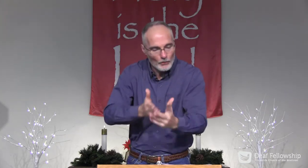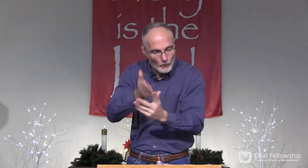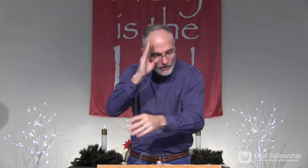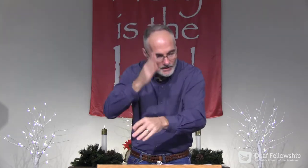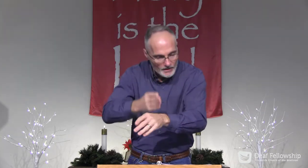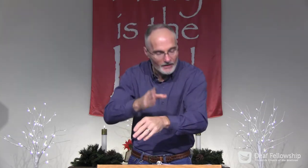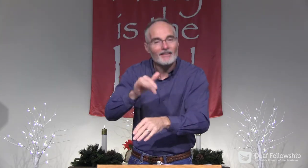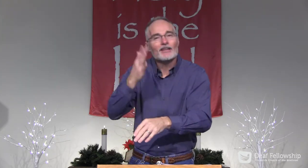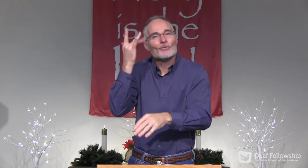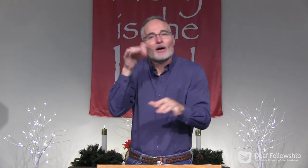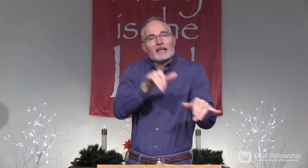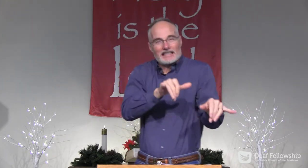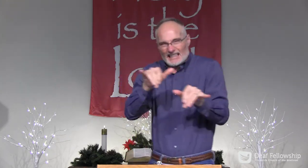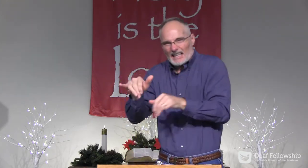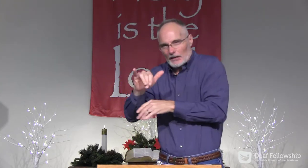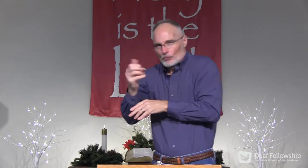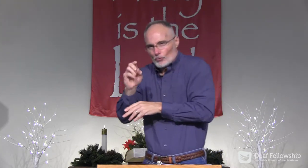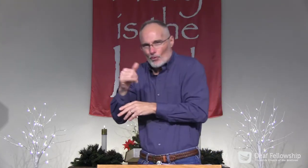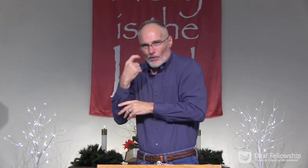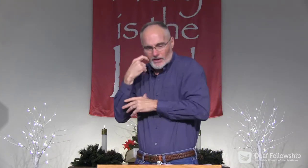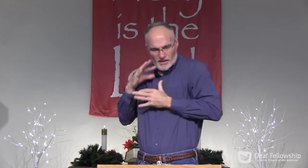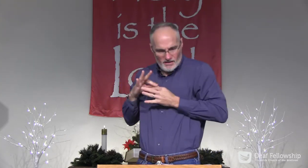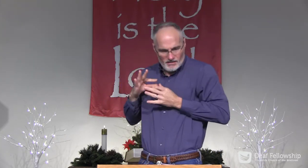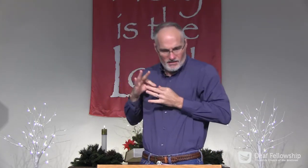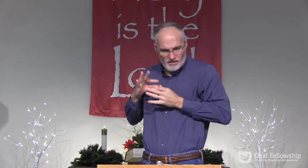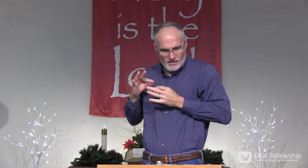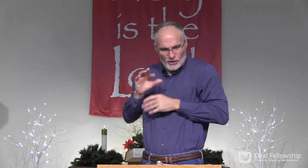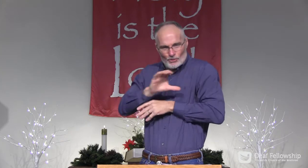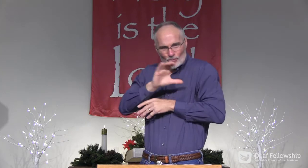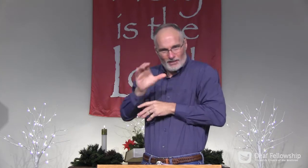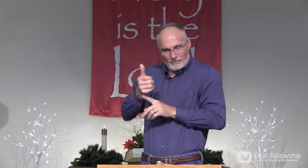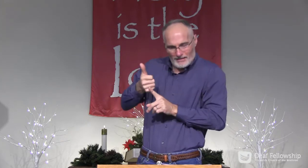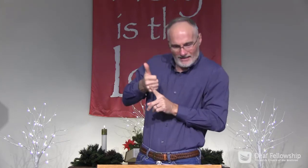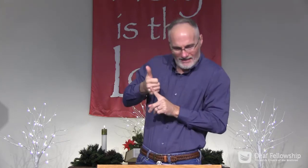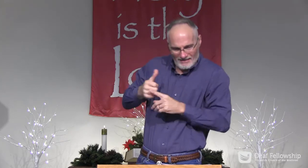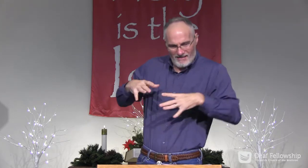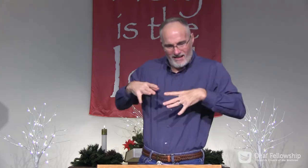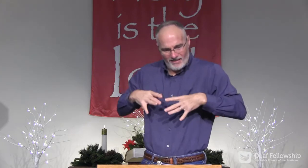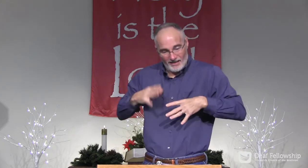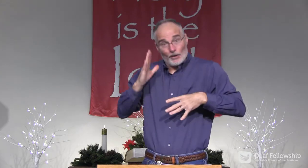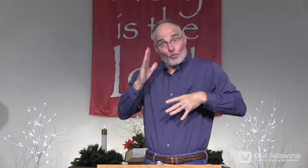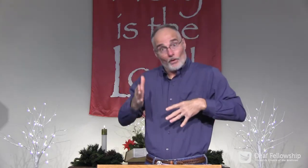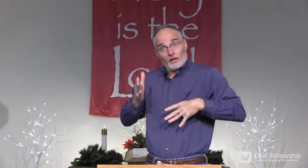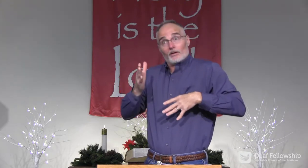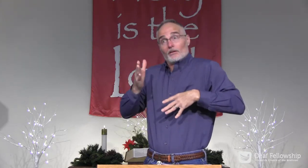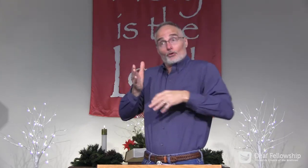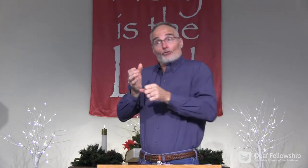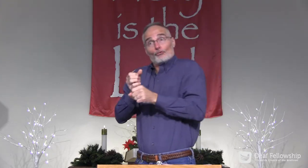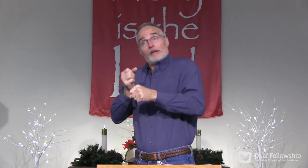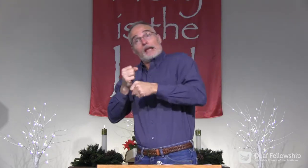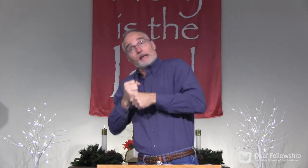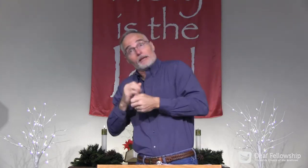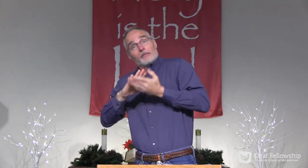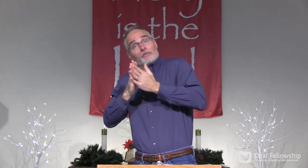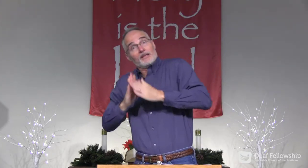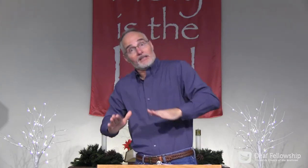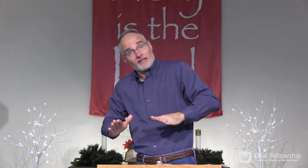Remember, God gave you peace through His Son just like joy that I talked about. Again,